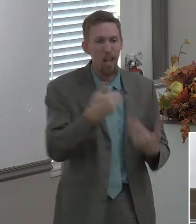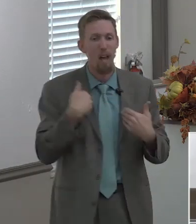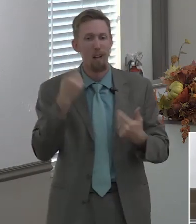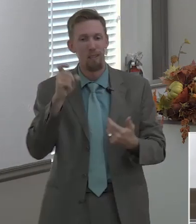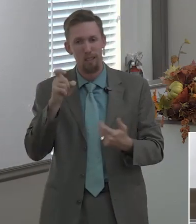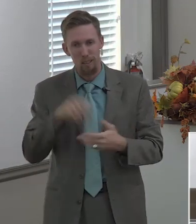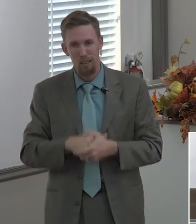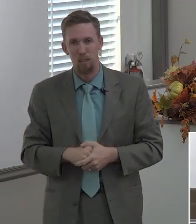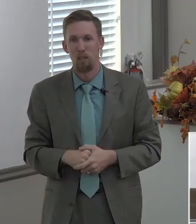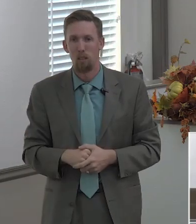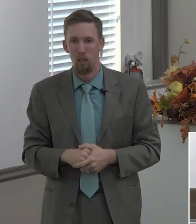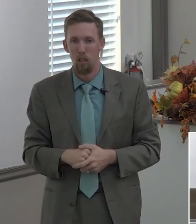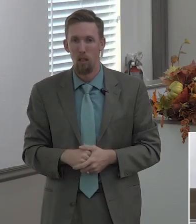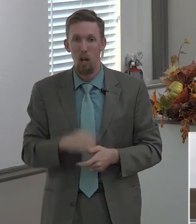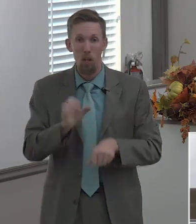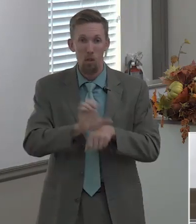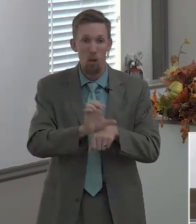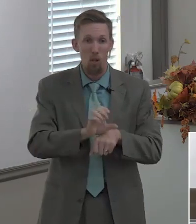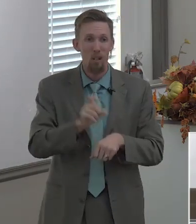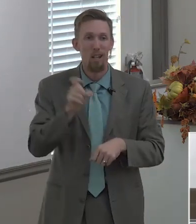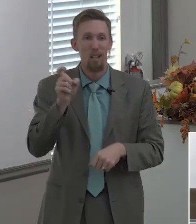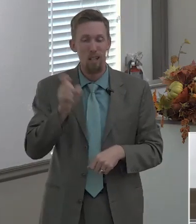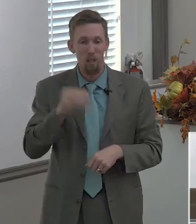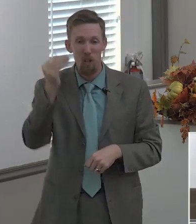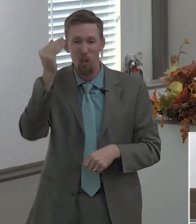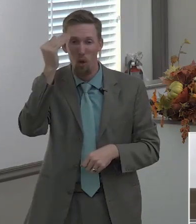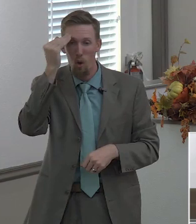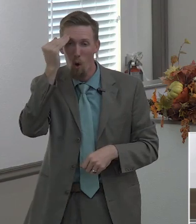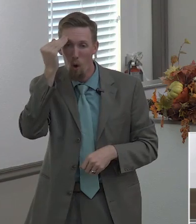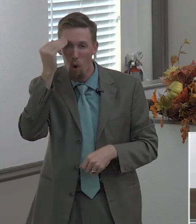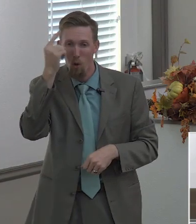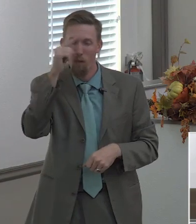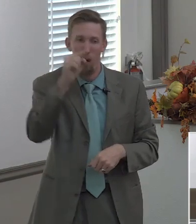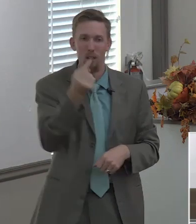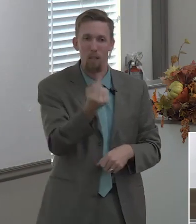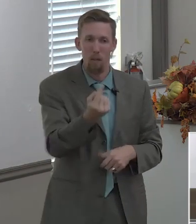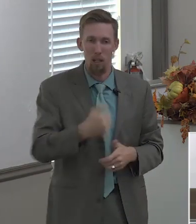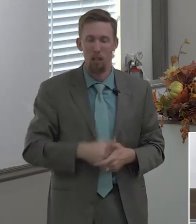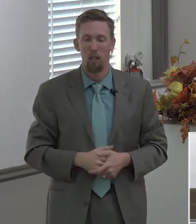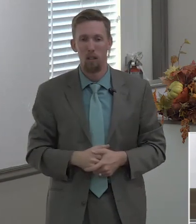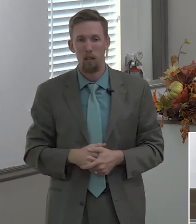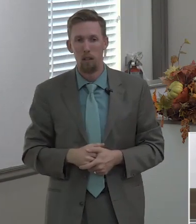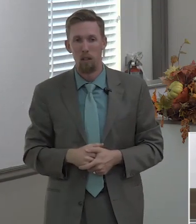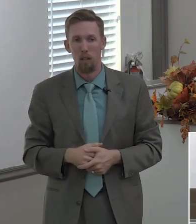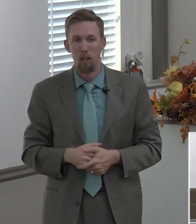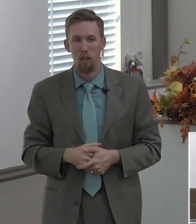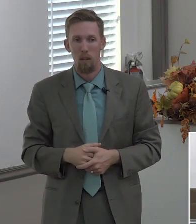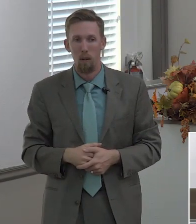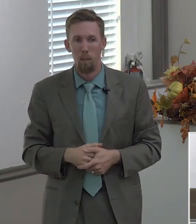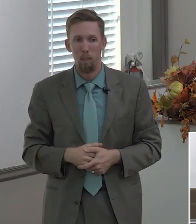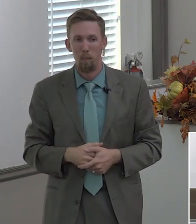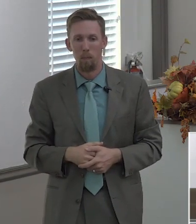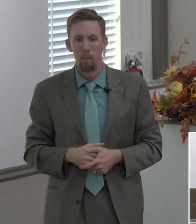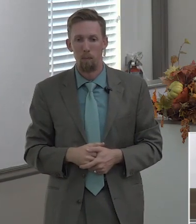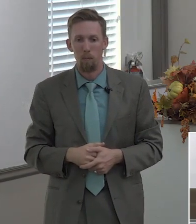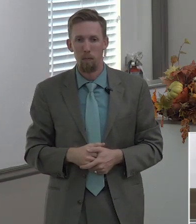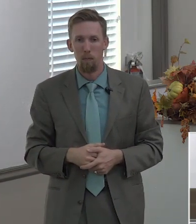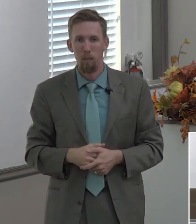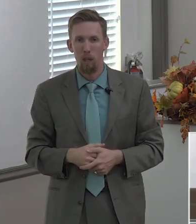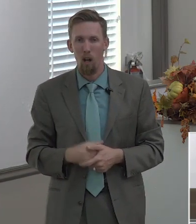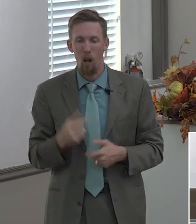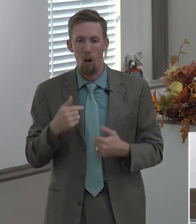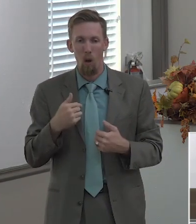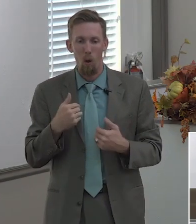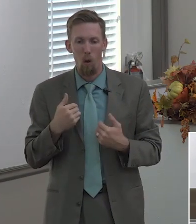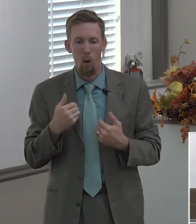a church needs to be known for something and i have a couple things here i want to share with you that i think a church